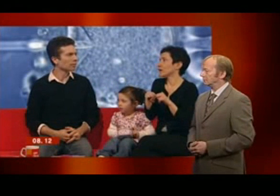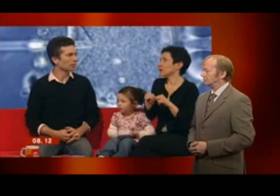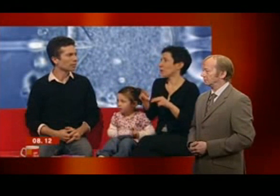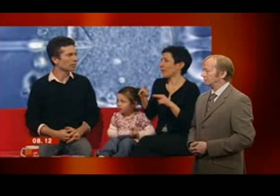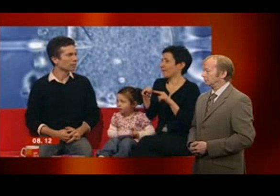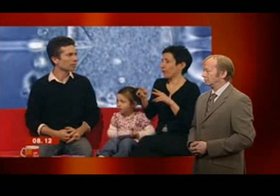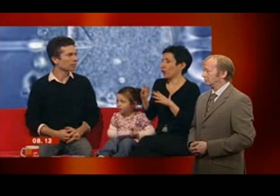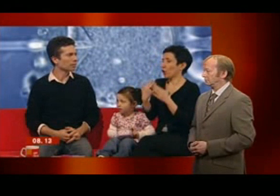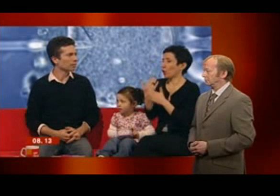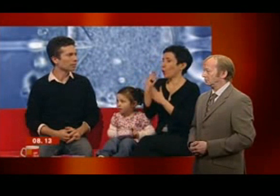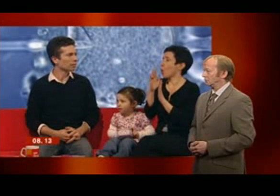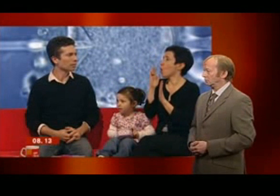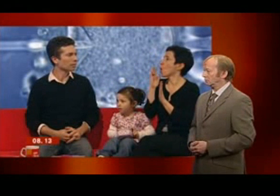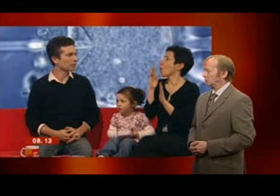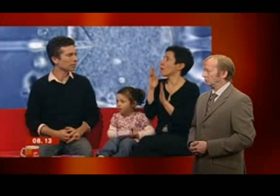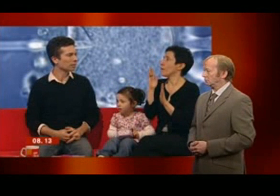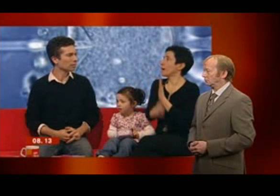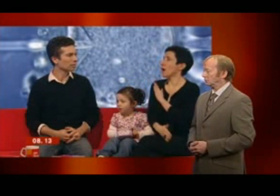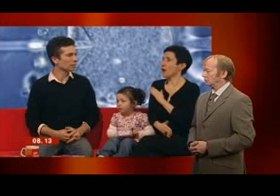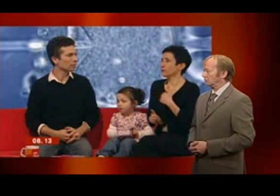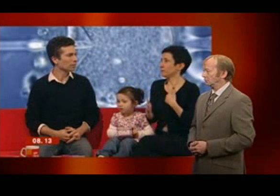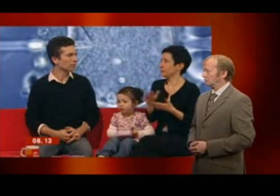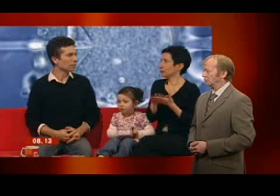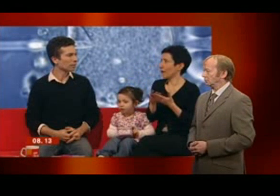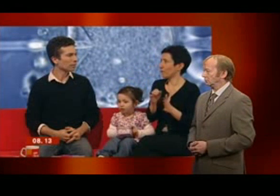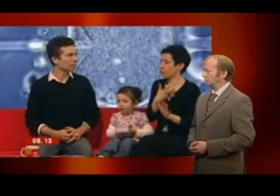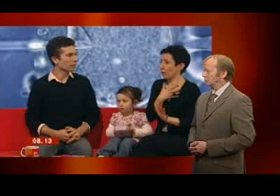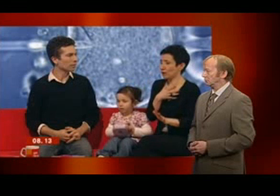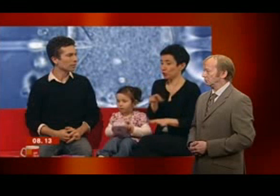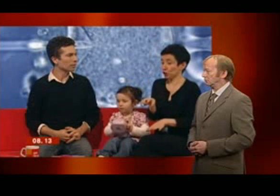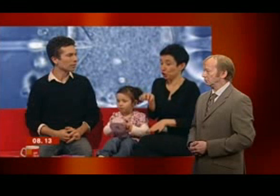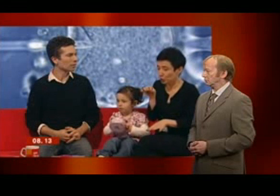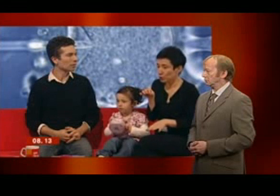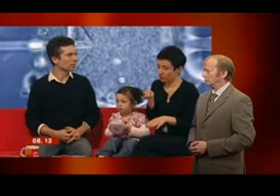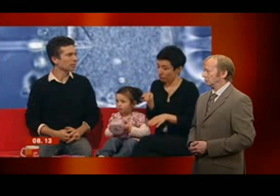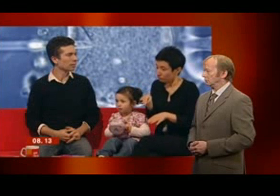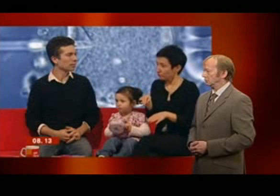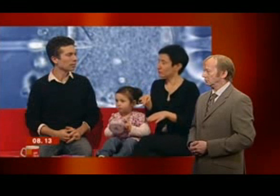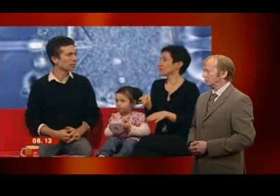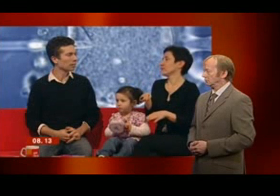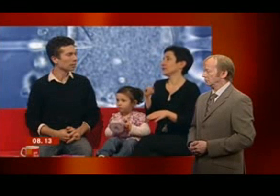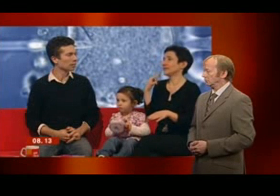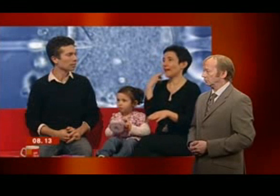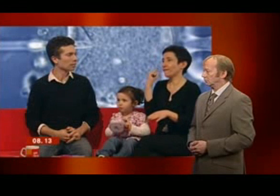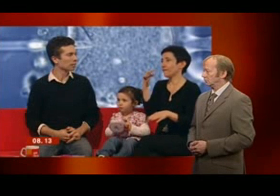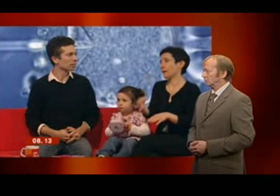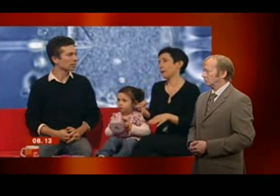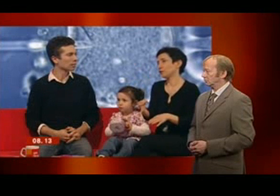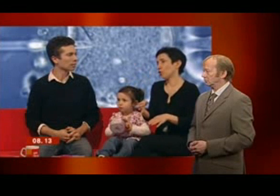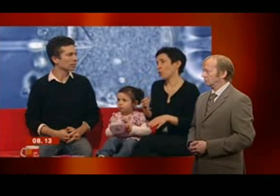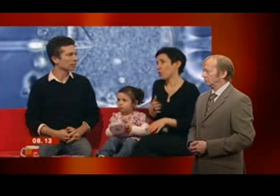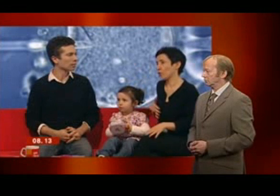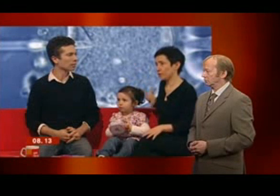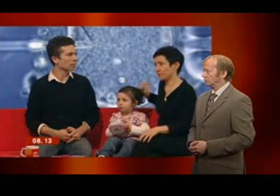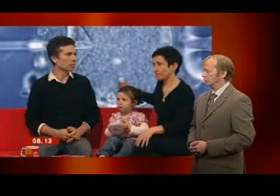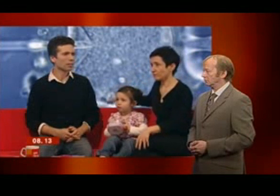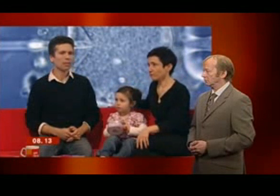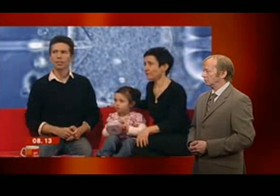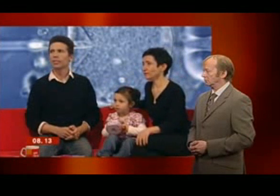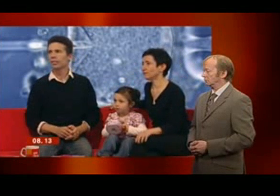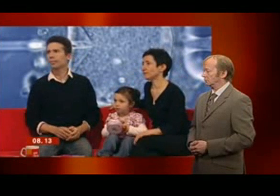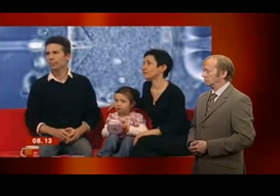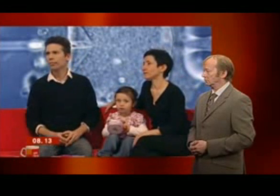and his partner, theatre director Paula Garfield, are deaf and have a three-year-old girl named Molly who was born deaf.